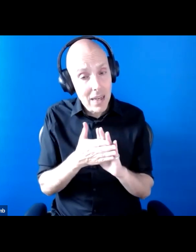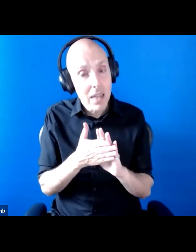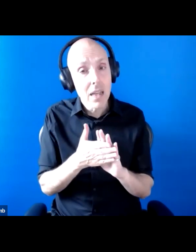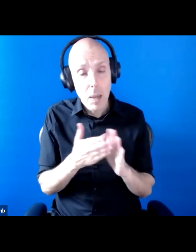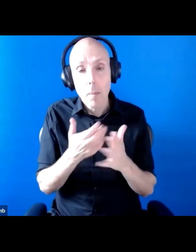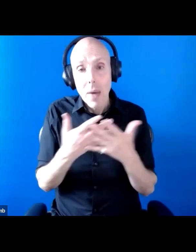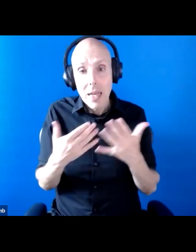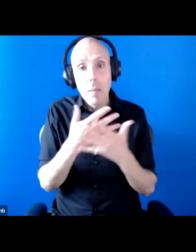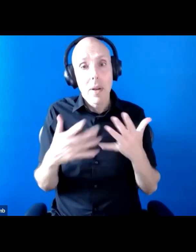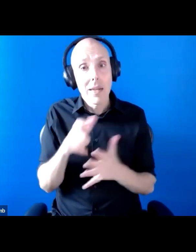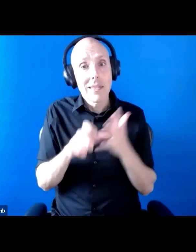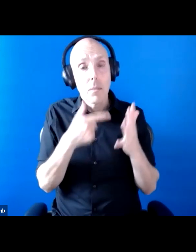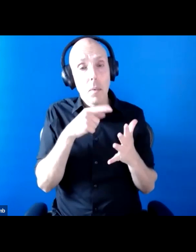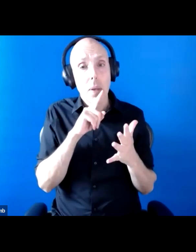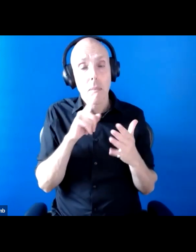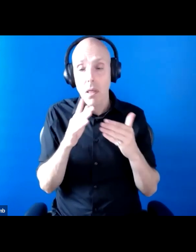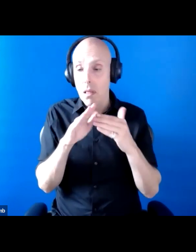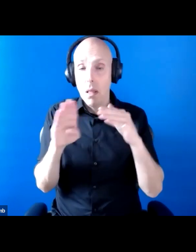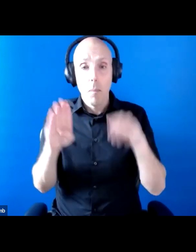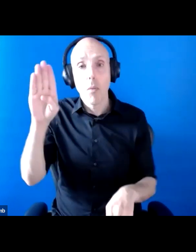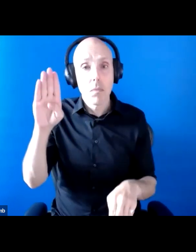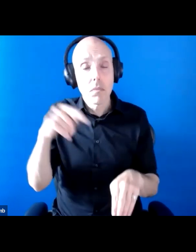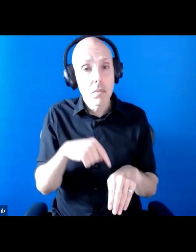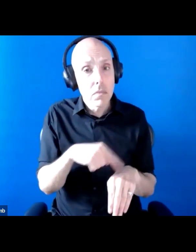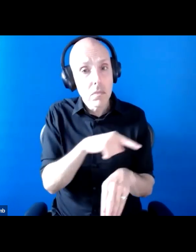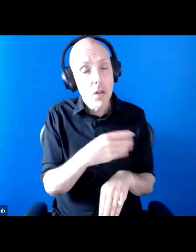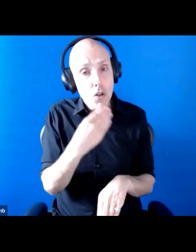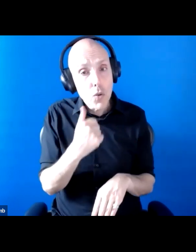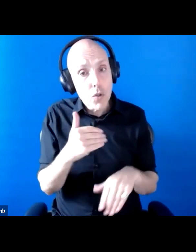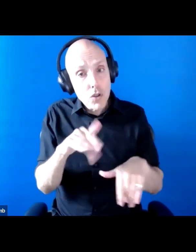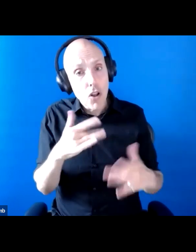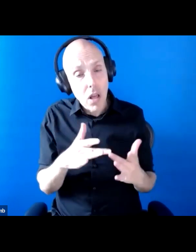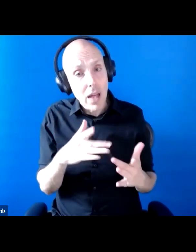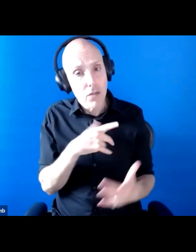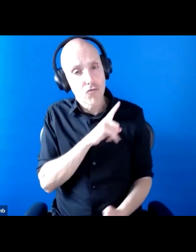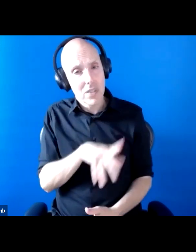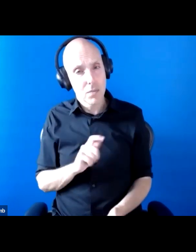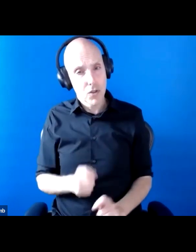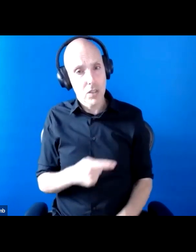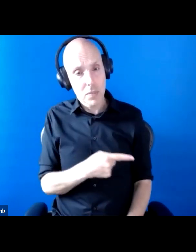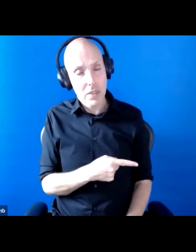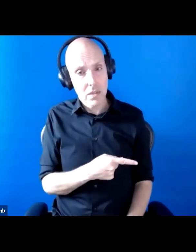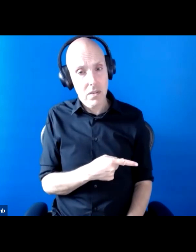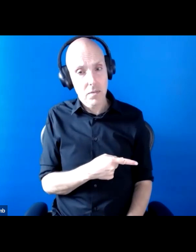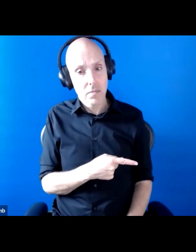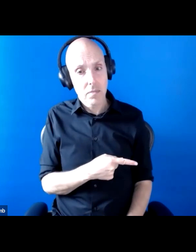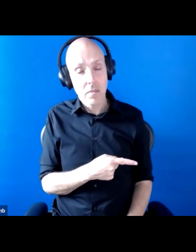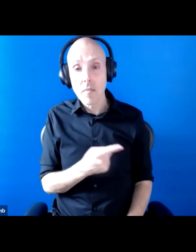disabled people who used online shopping as a reasonable adjustment. And we found thousands of